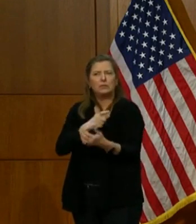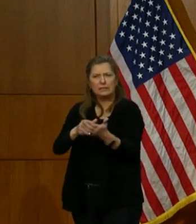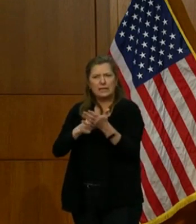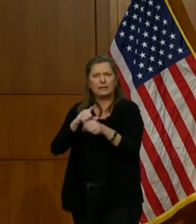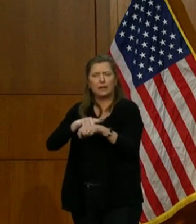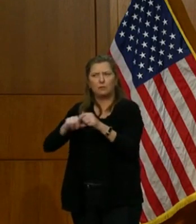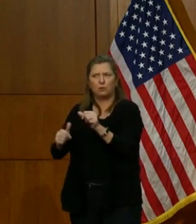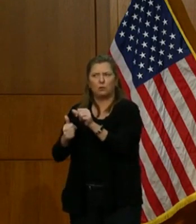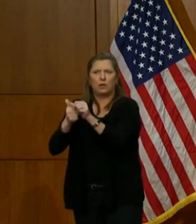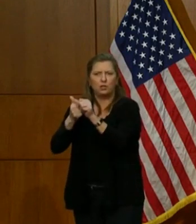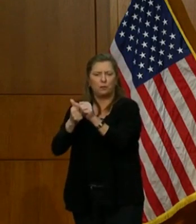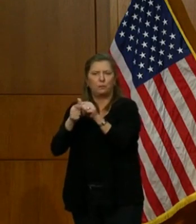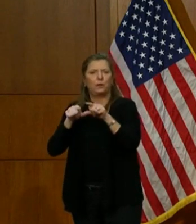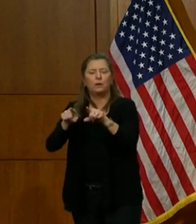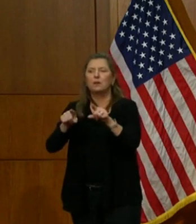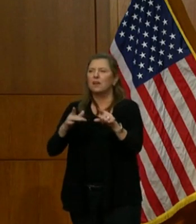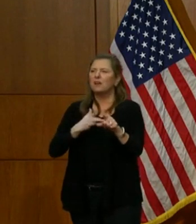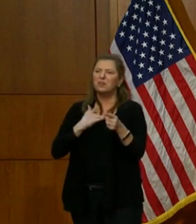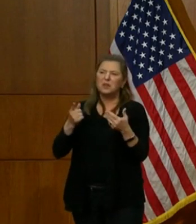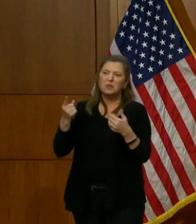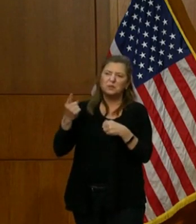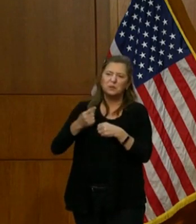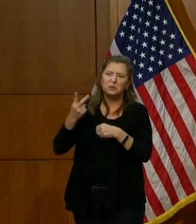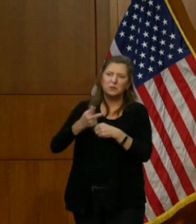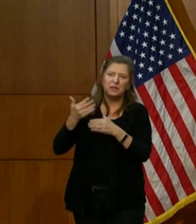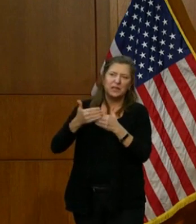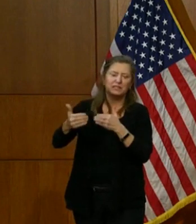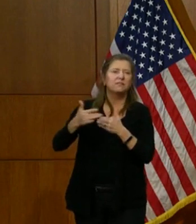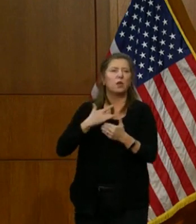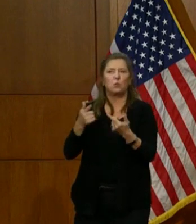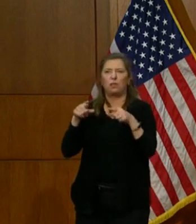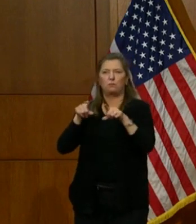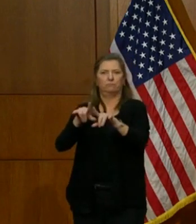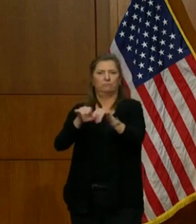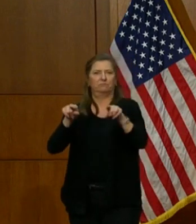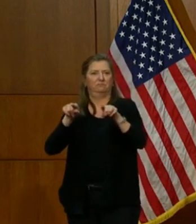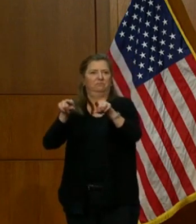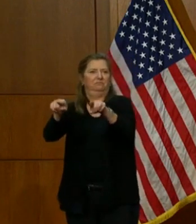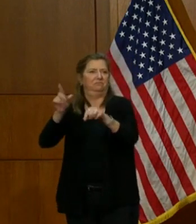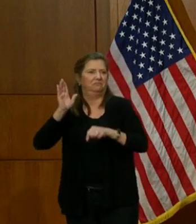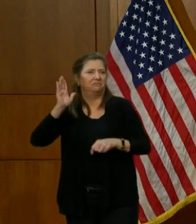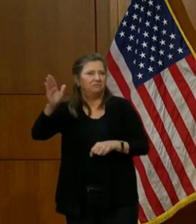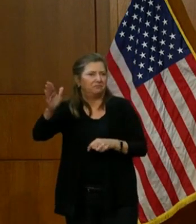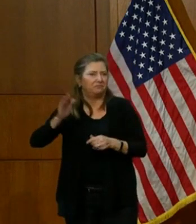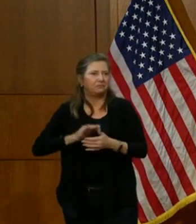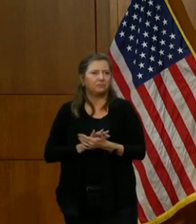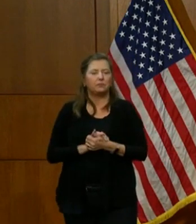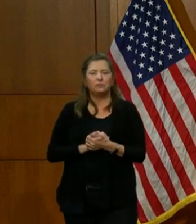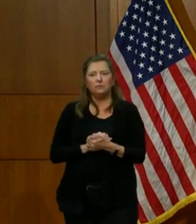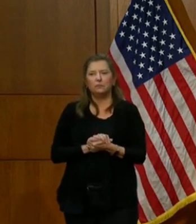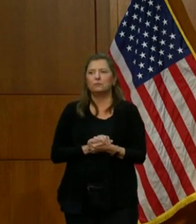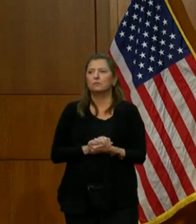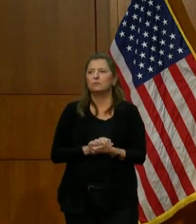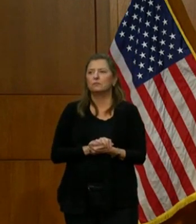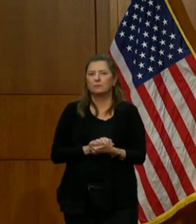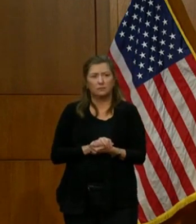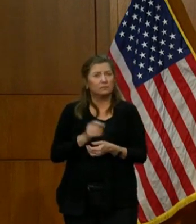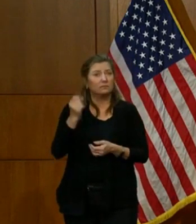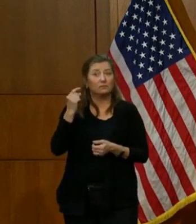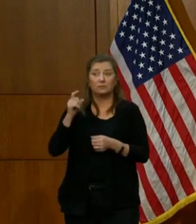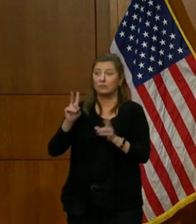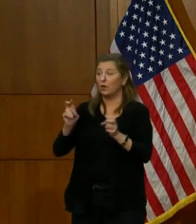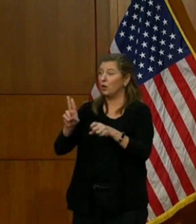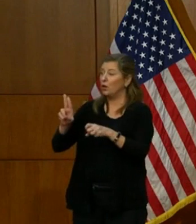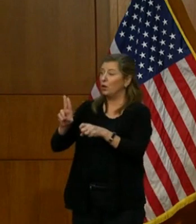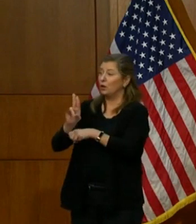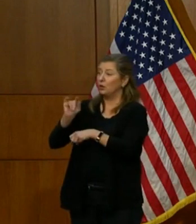this will be seamless in just a few days. Now, I want to be clear. Use it